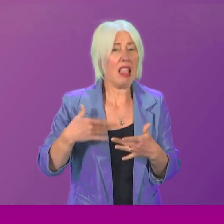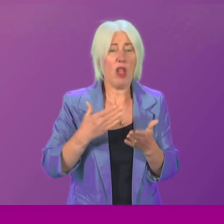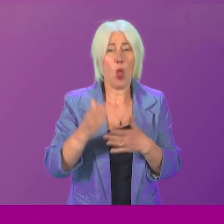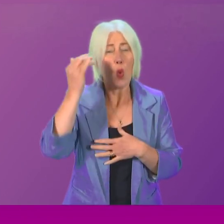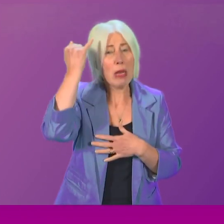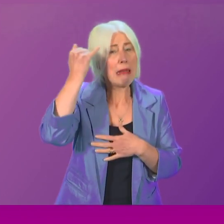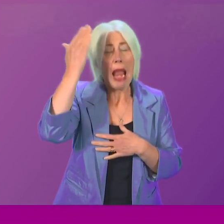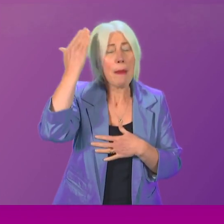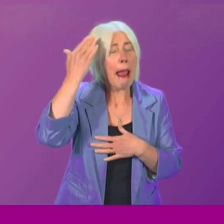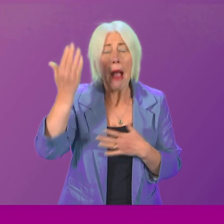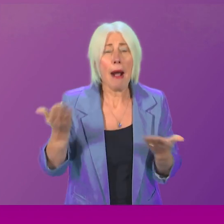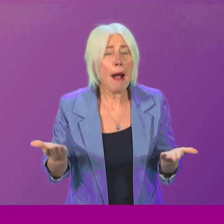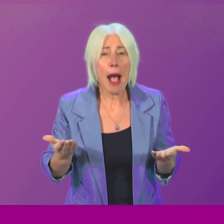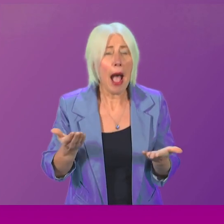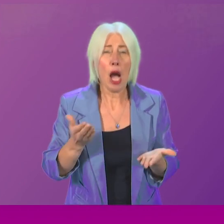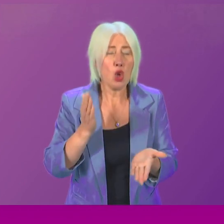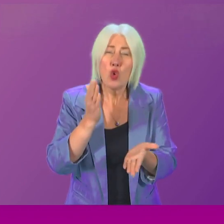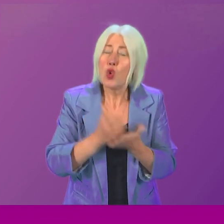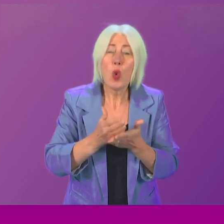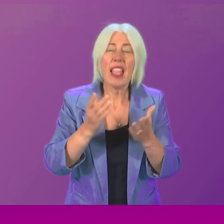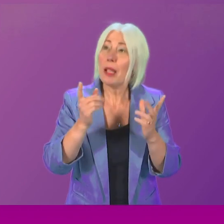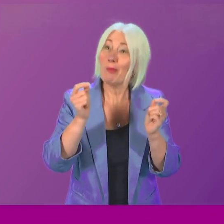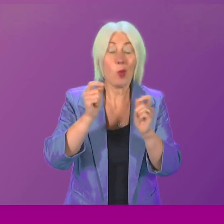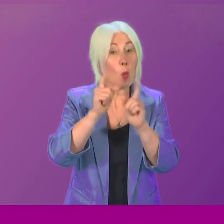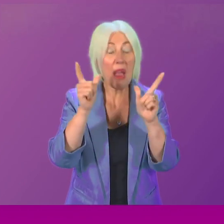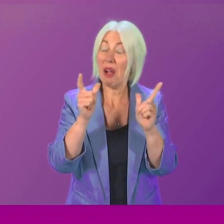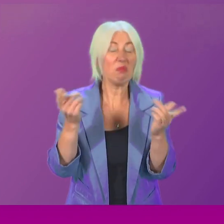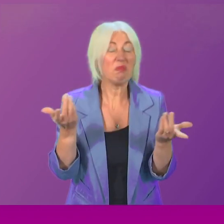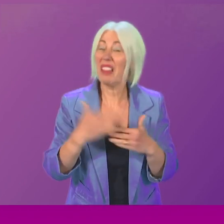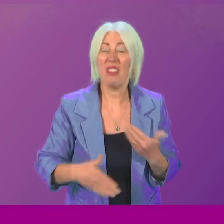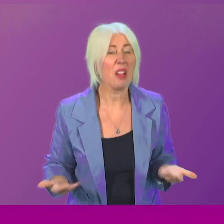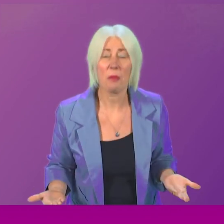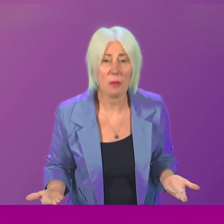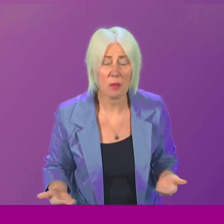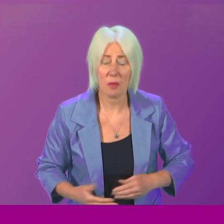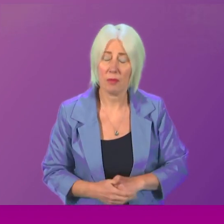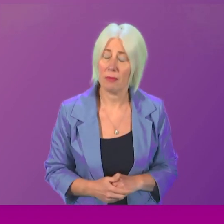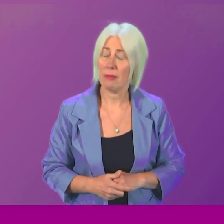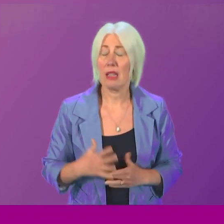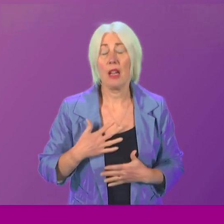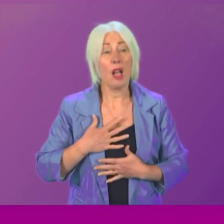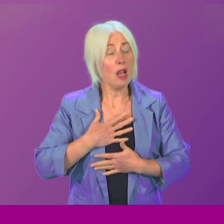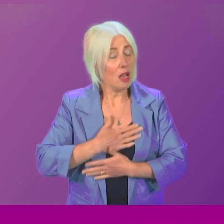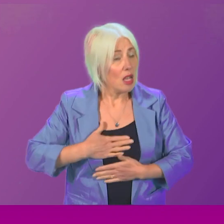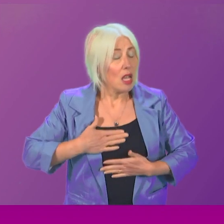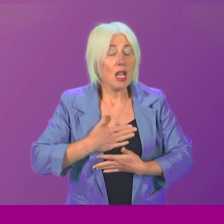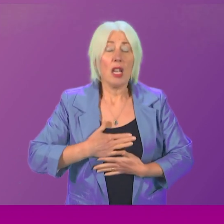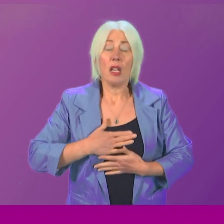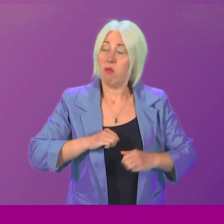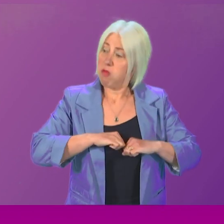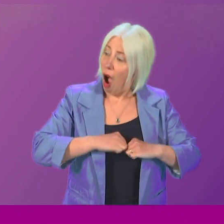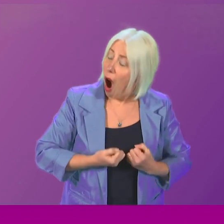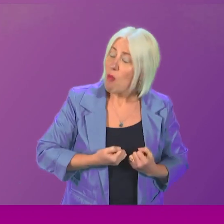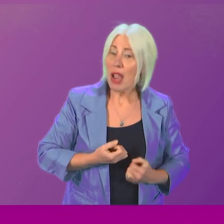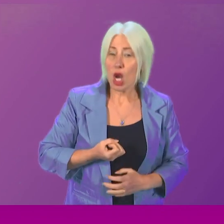A nightmare from which they've never truly been able to wake. The grief, heartbreak and shame